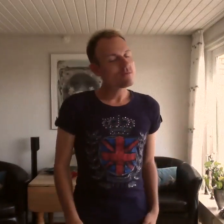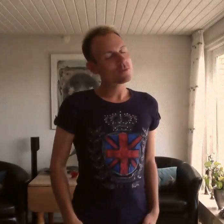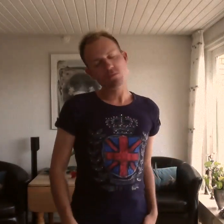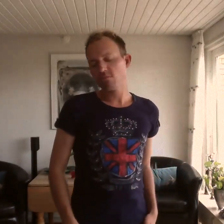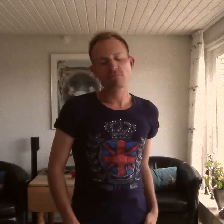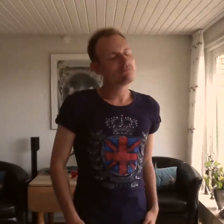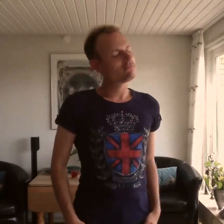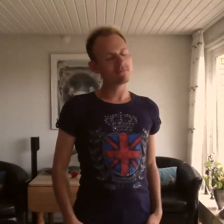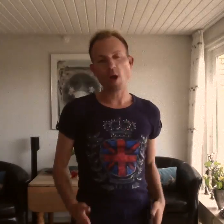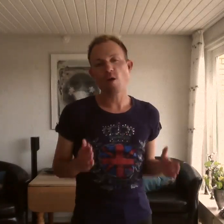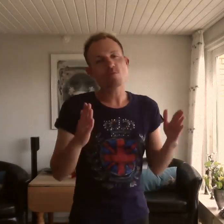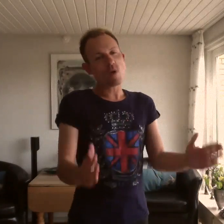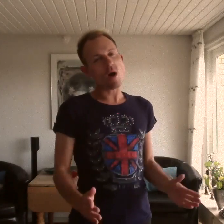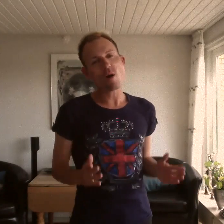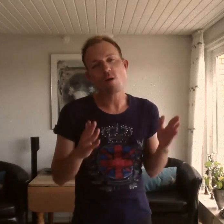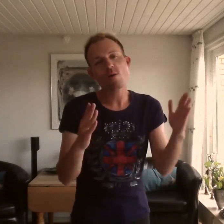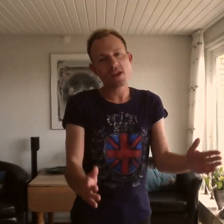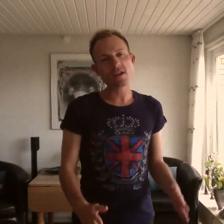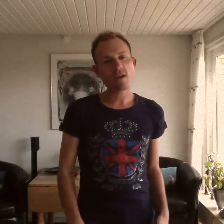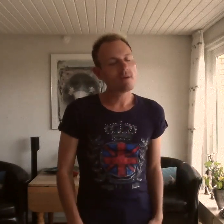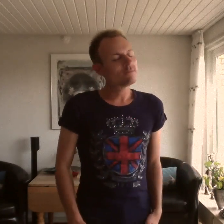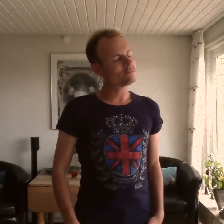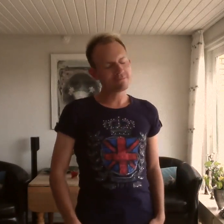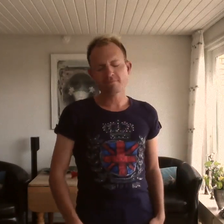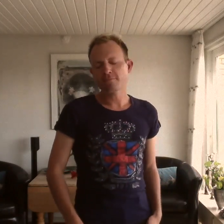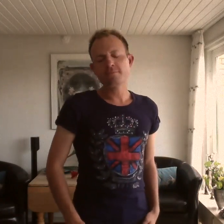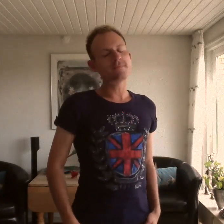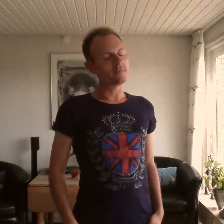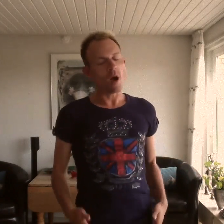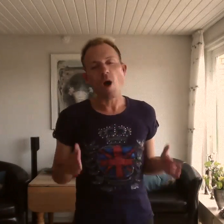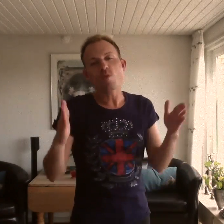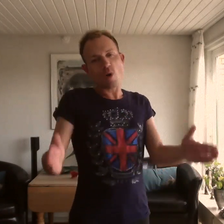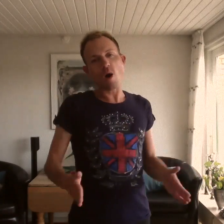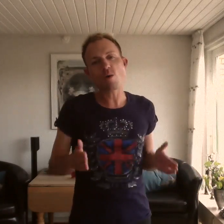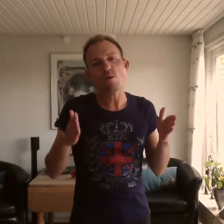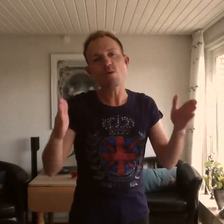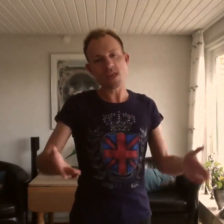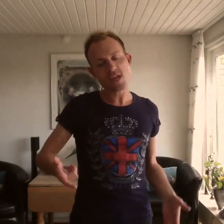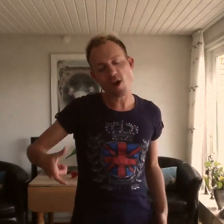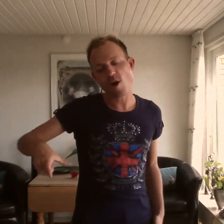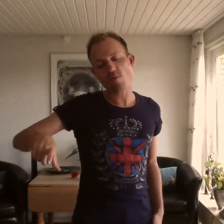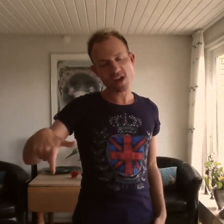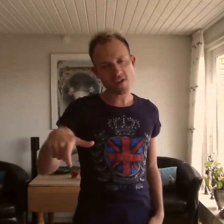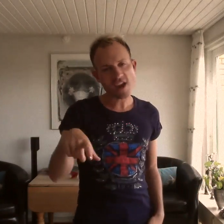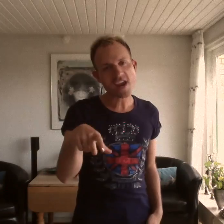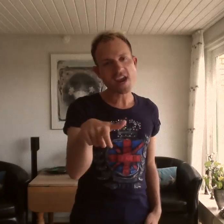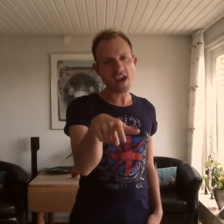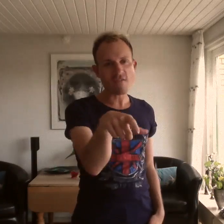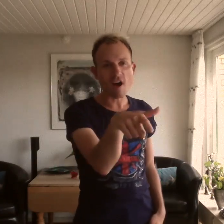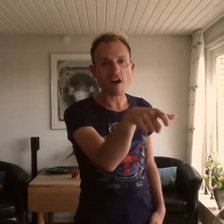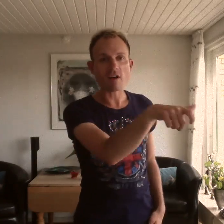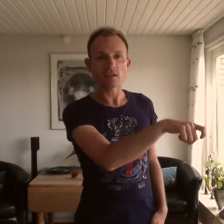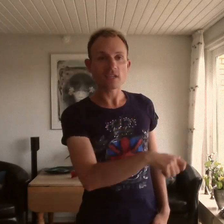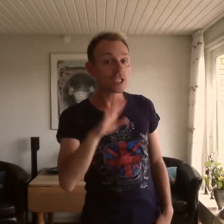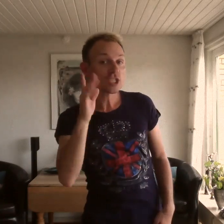rolling, rolling on the river. Listen to the story.